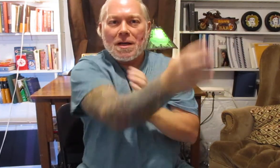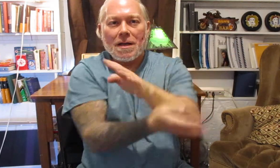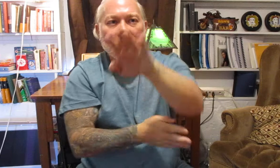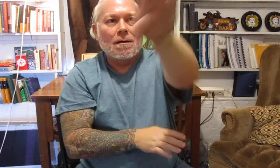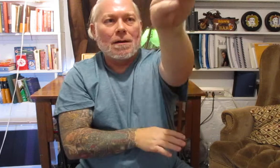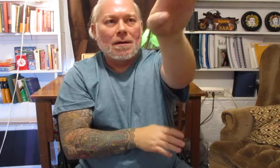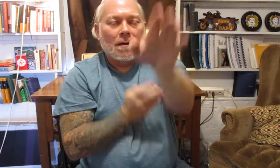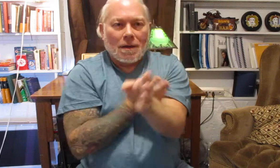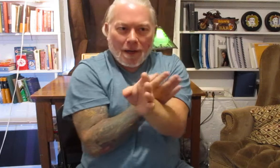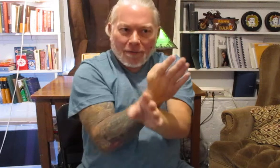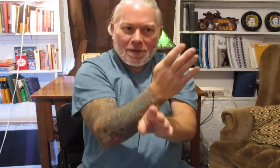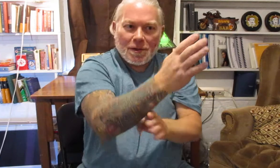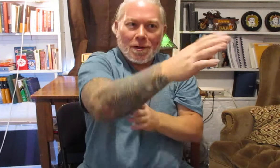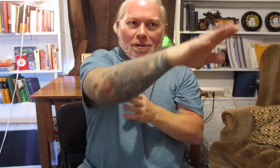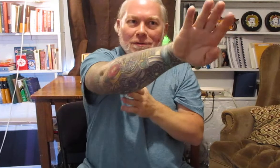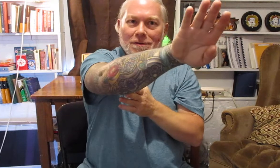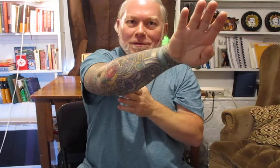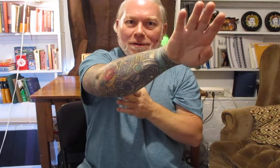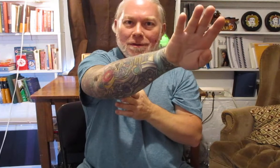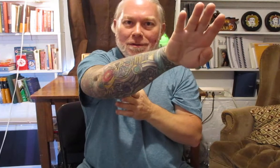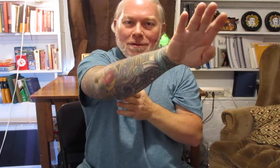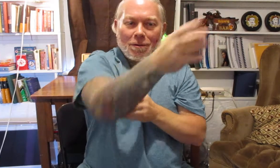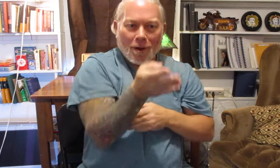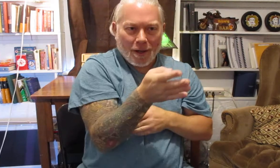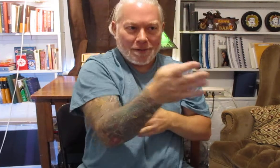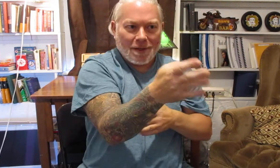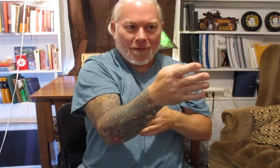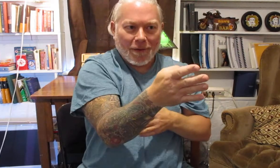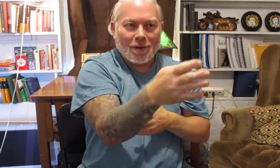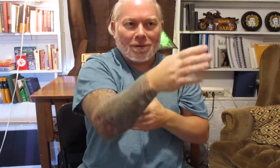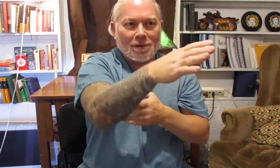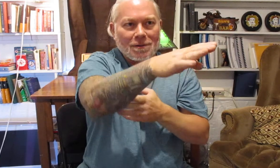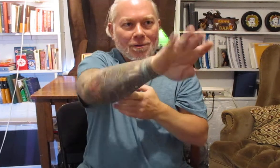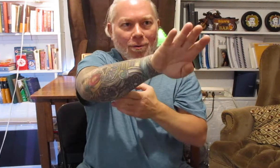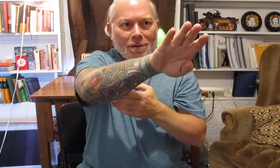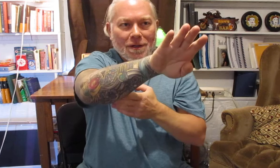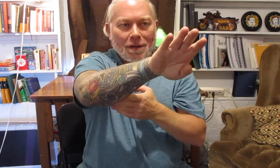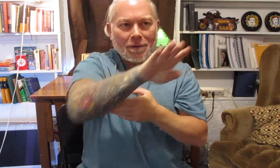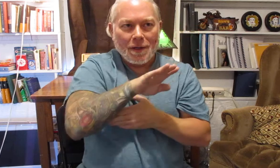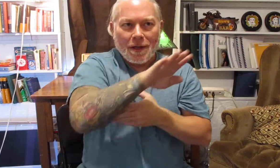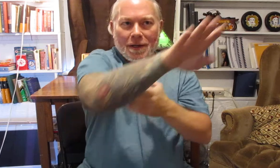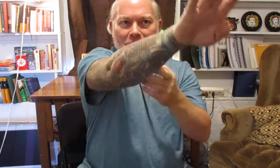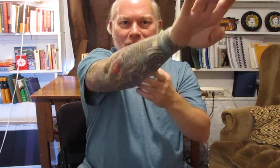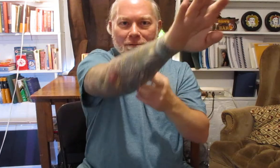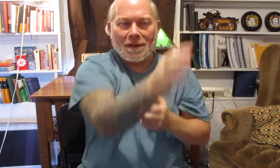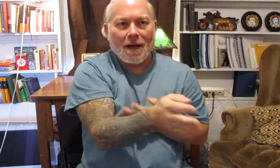kind of turns to instead of a vertical turns to a horizontal and it shoots out